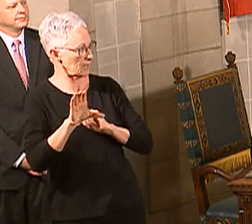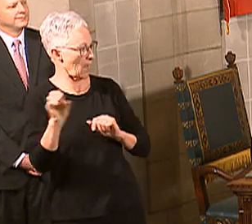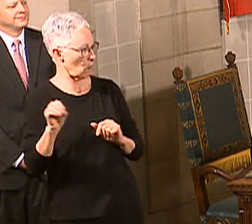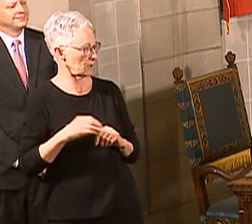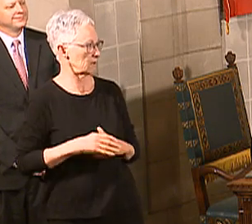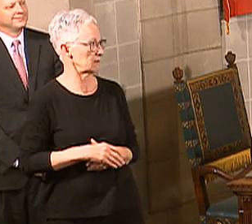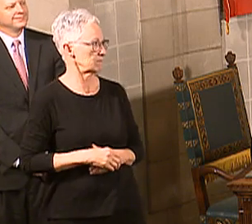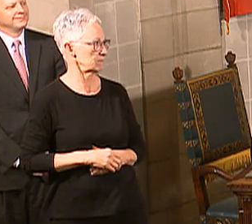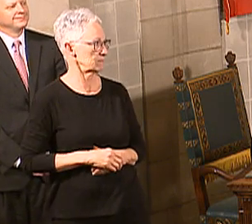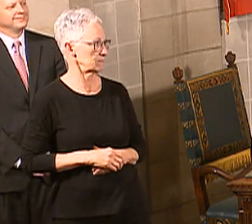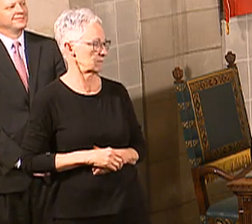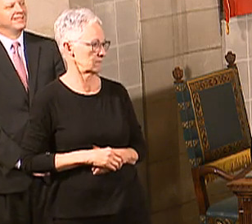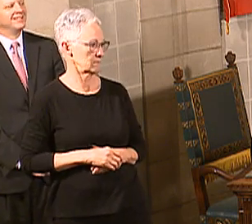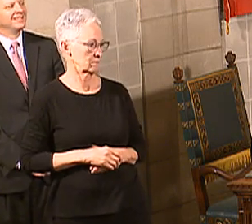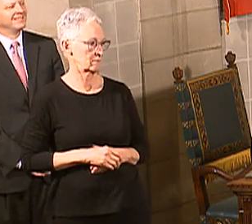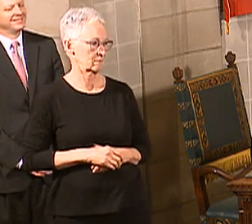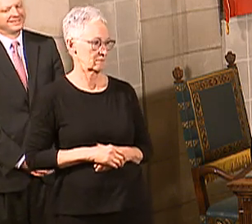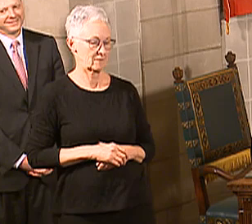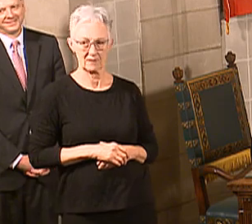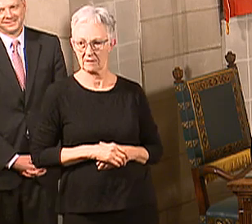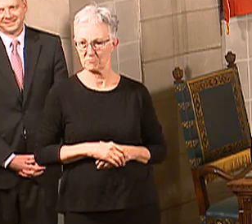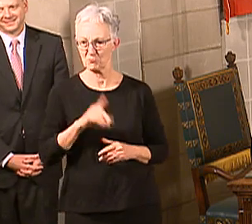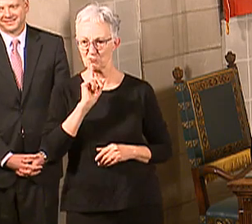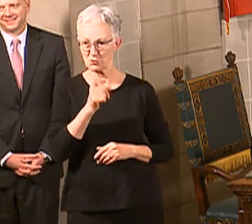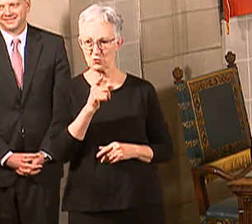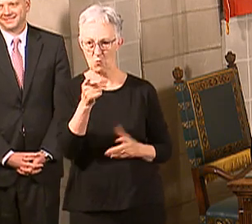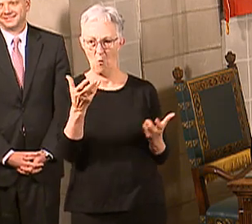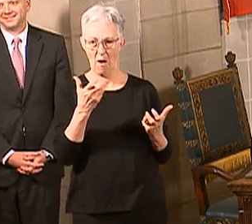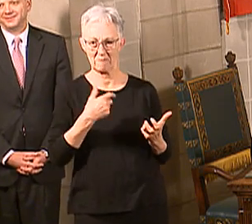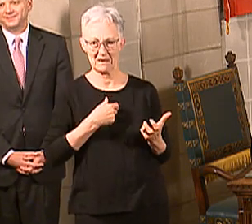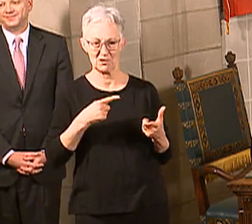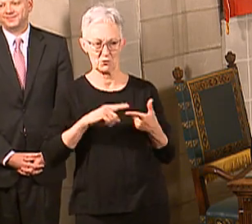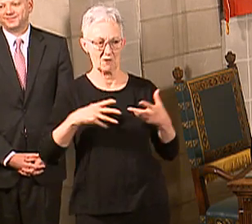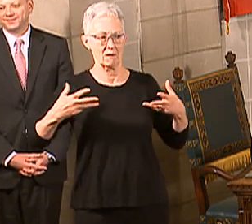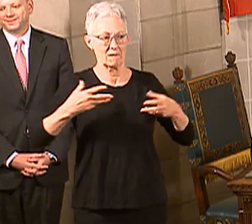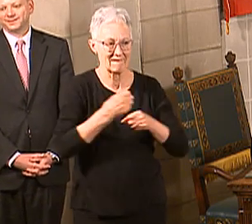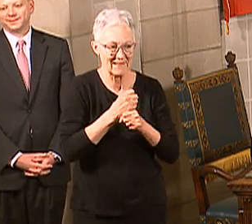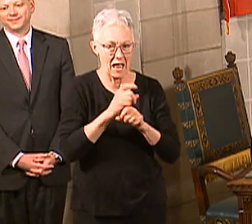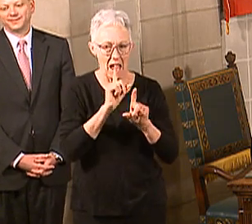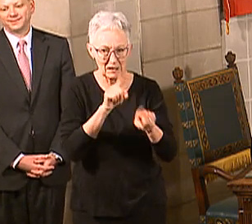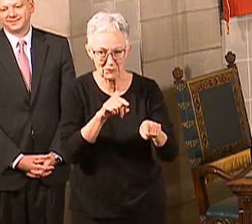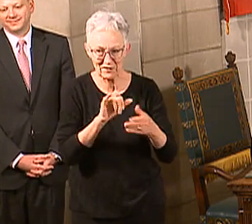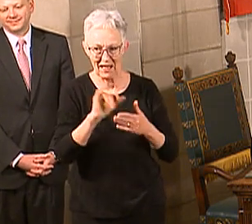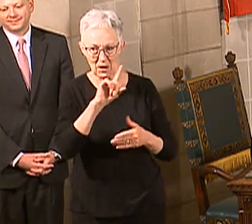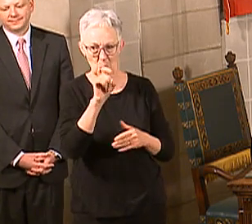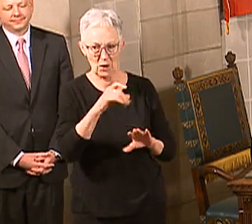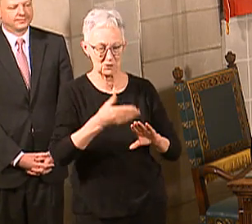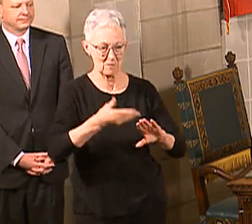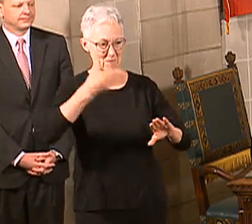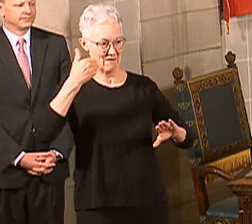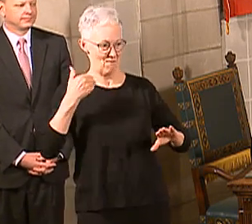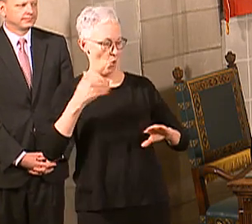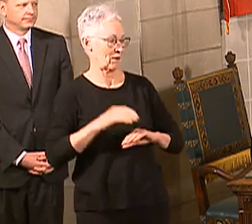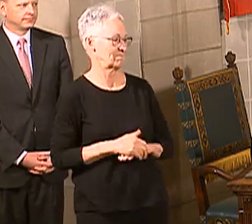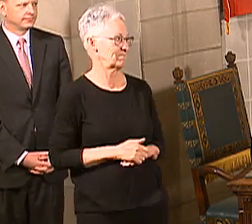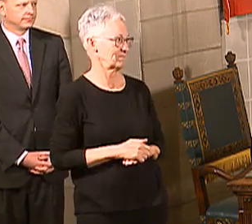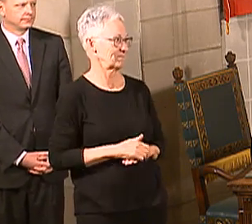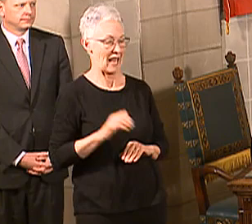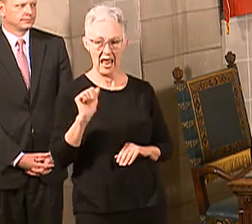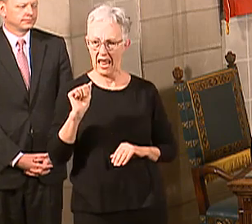that question in the first place because went a lot faster from Andrew. Okay. Grant Schulte, Associated Press.